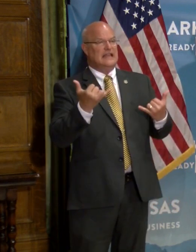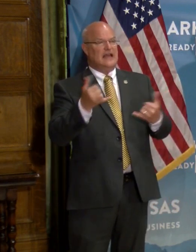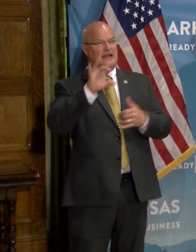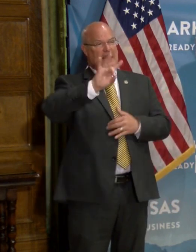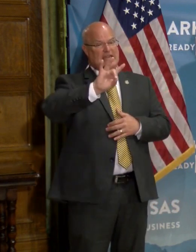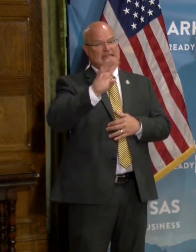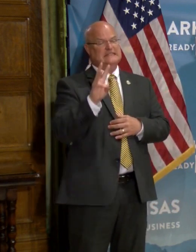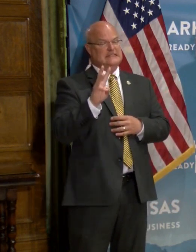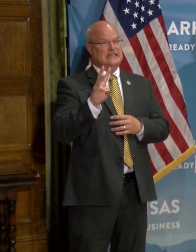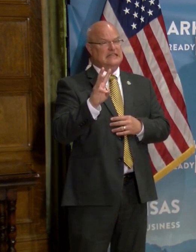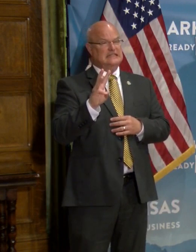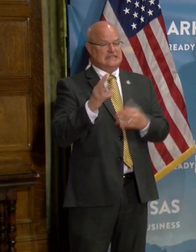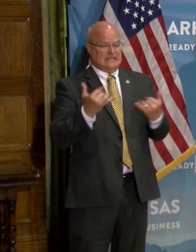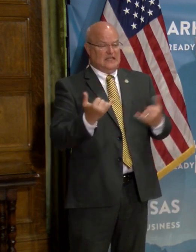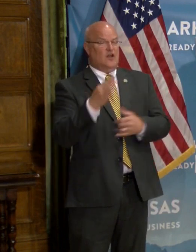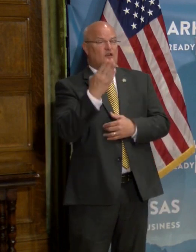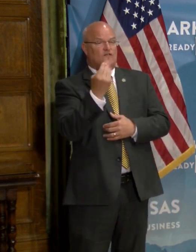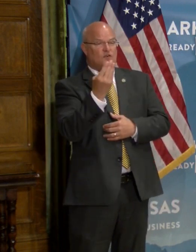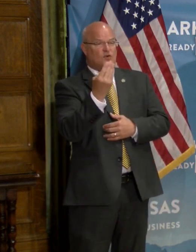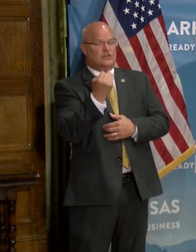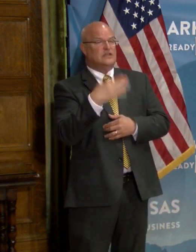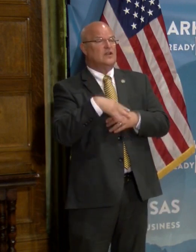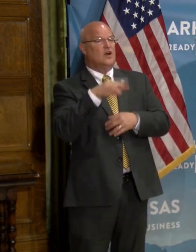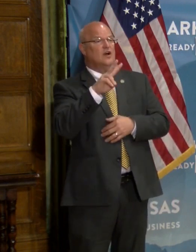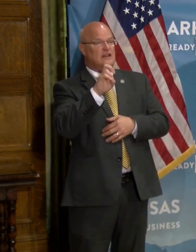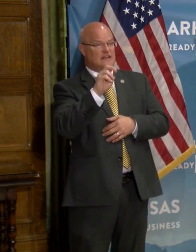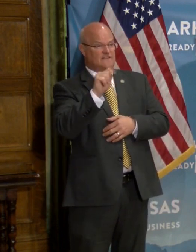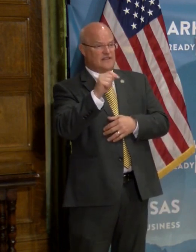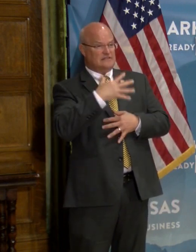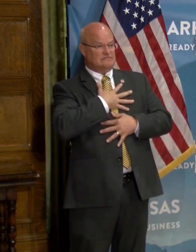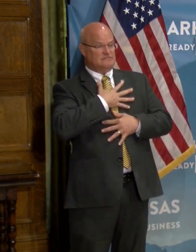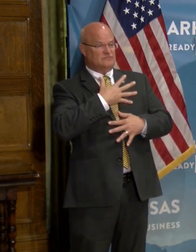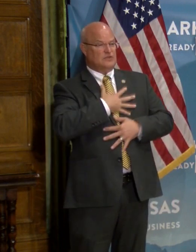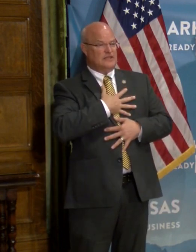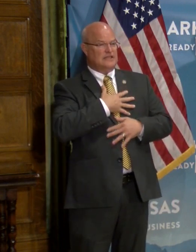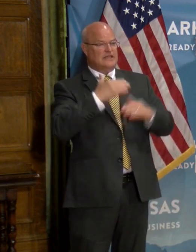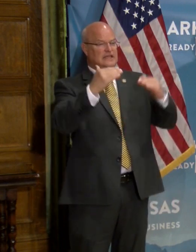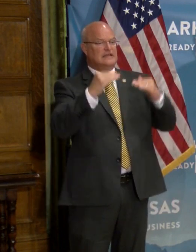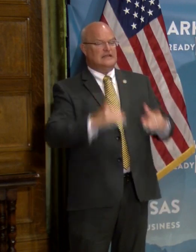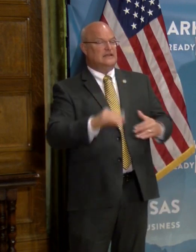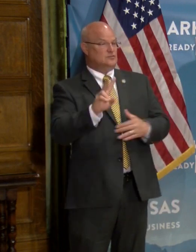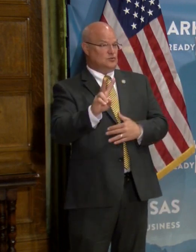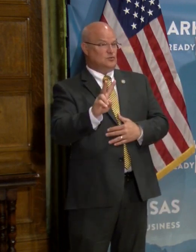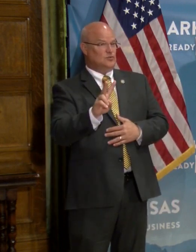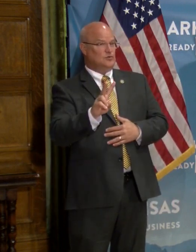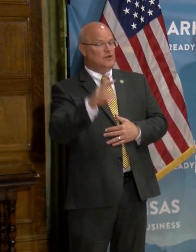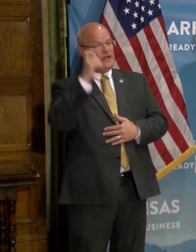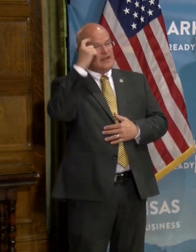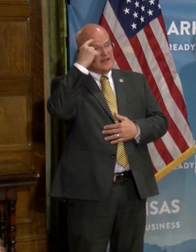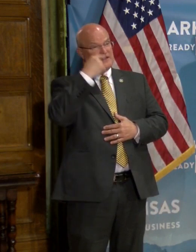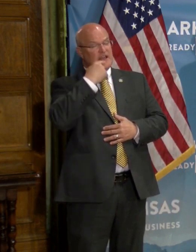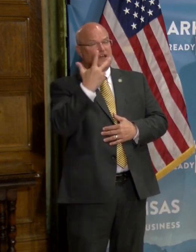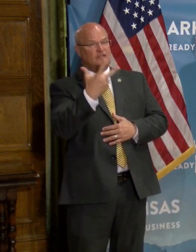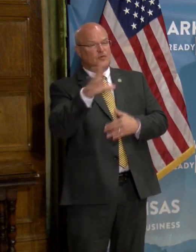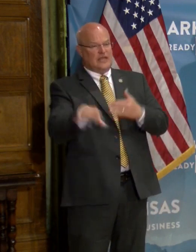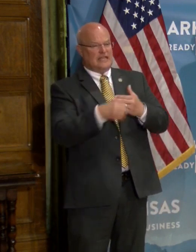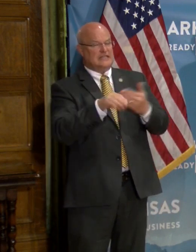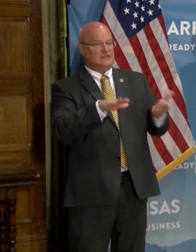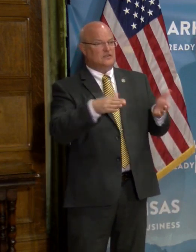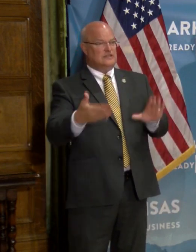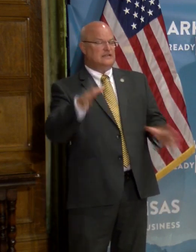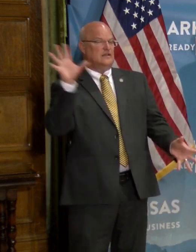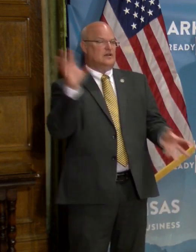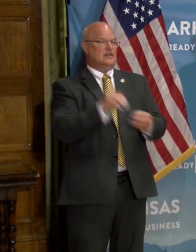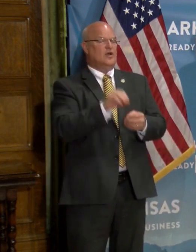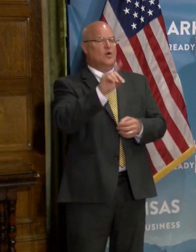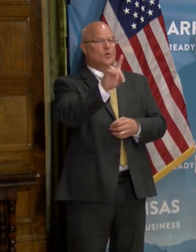We have currently 14 on a ventilator. That's a decrease of two from yesterday. As the governor mentioned, we've had three additional deaths for